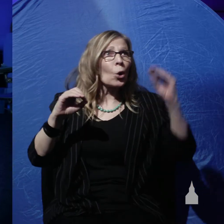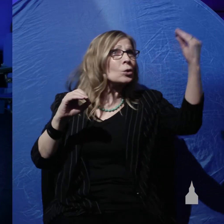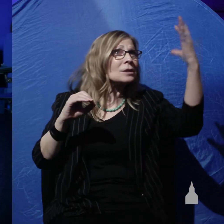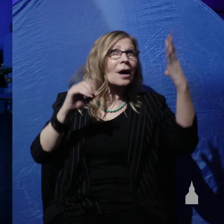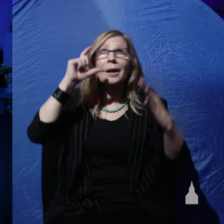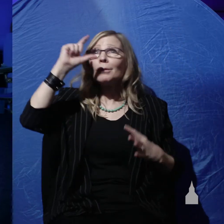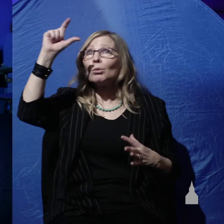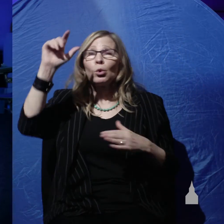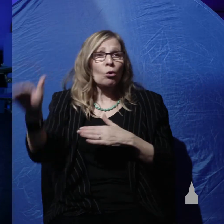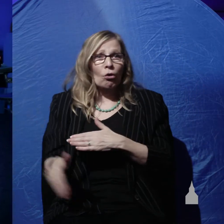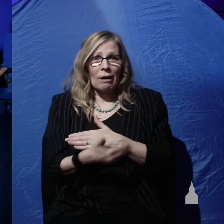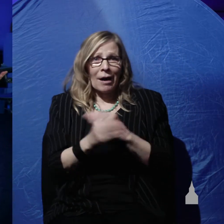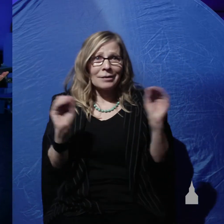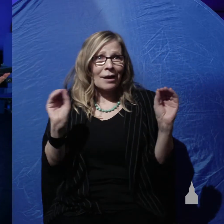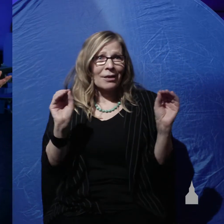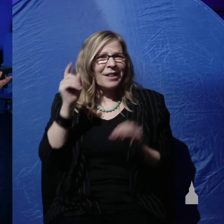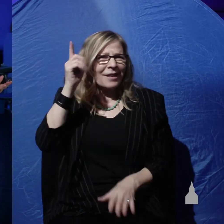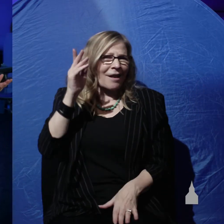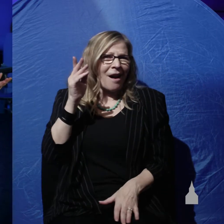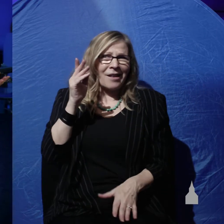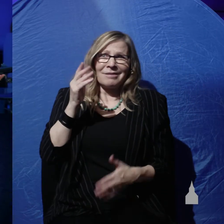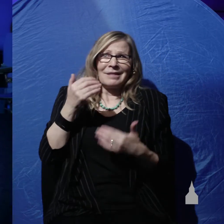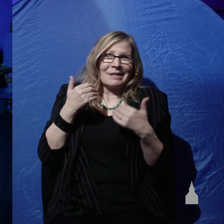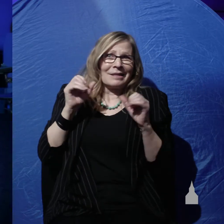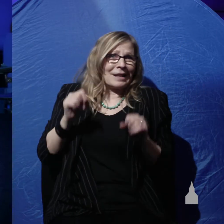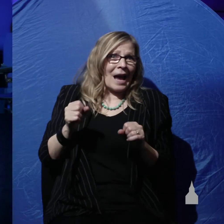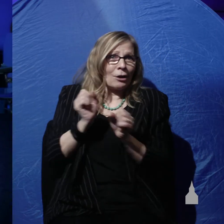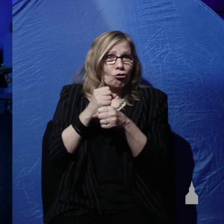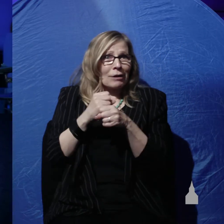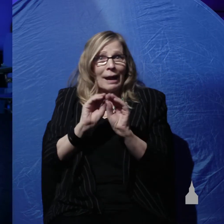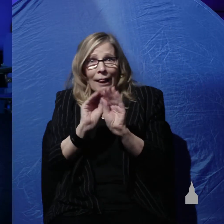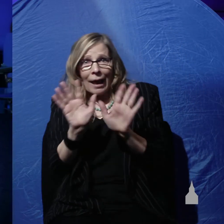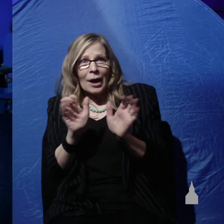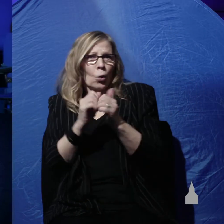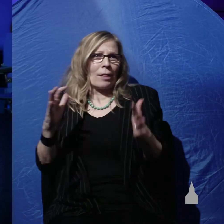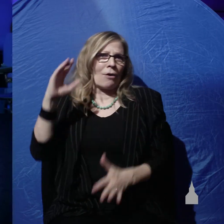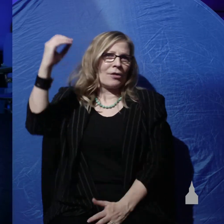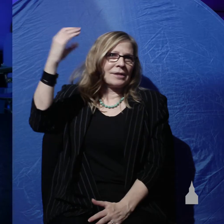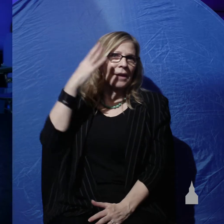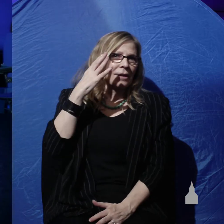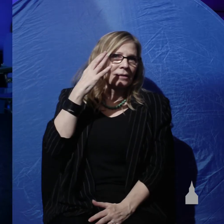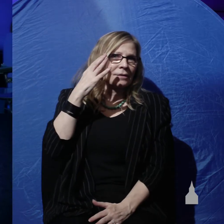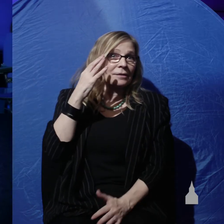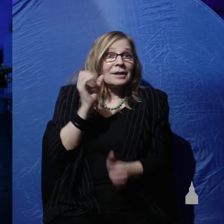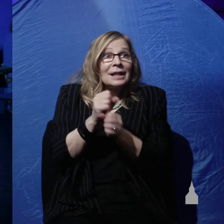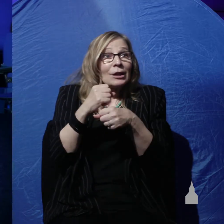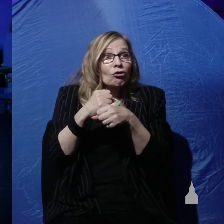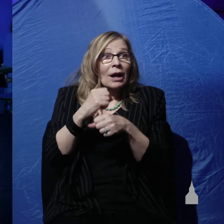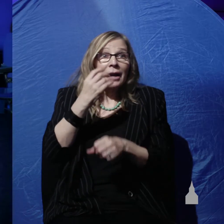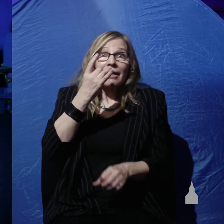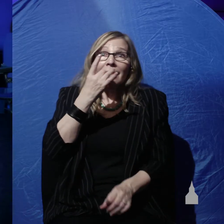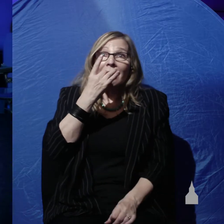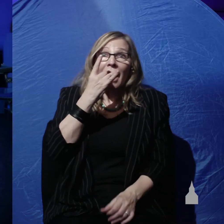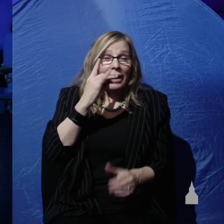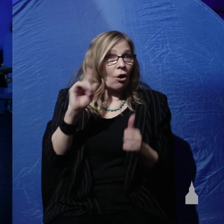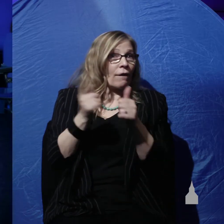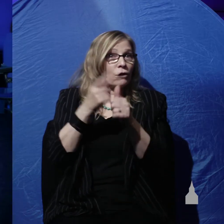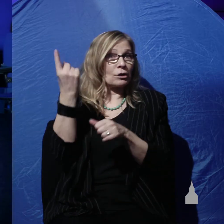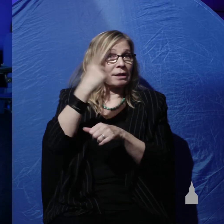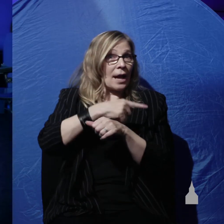So, God is perfectly capable of creating light without the sun and He created the light on day one. Well, then people